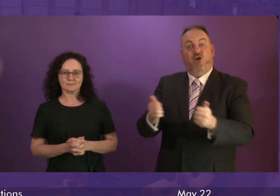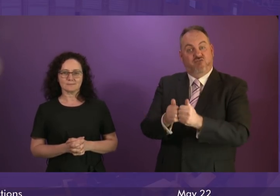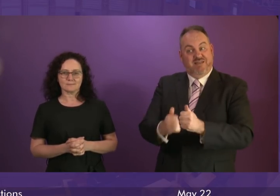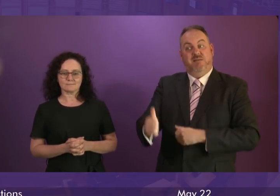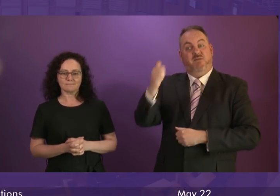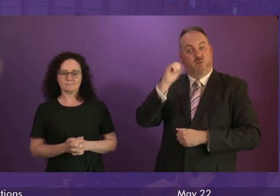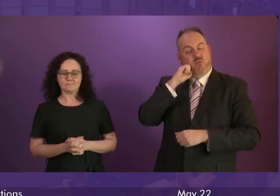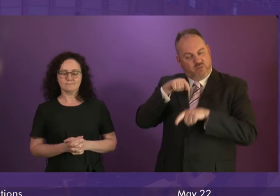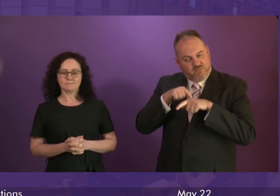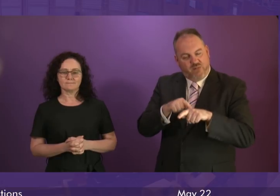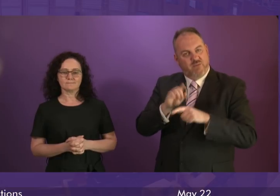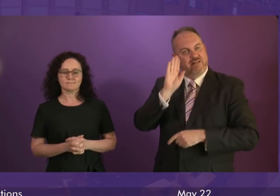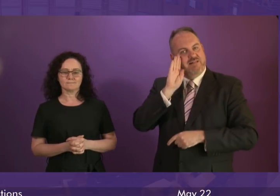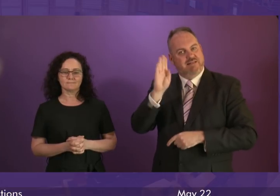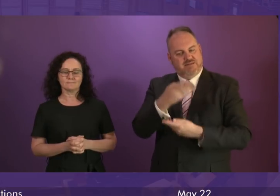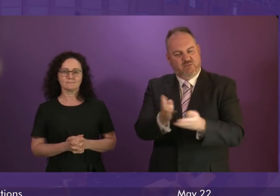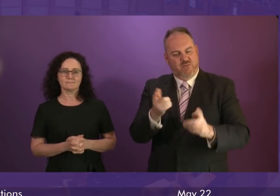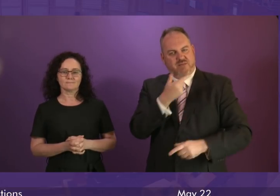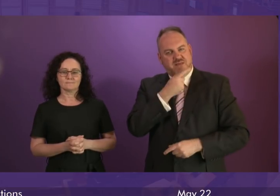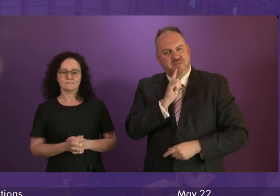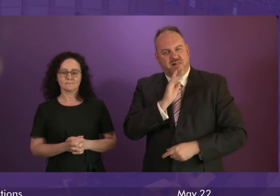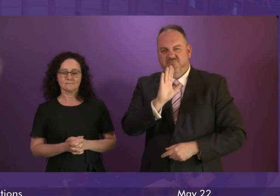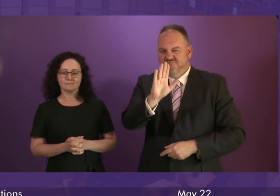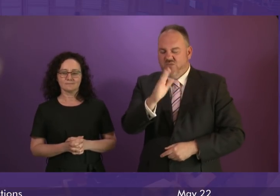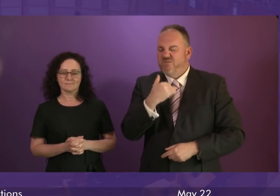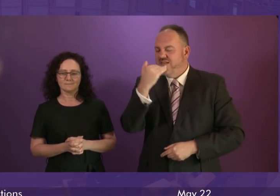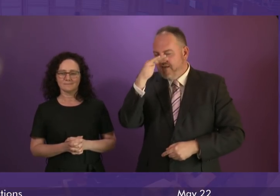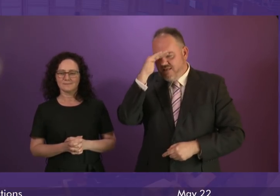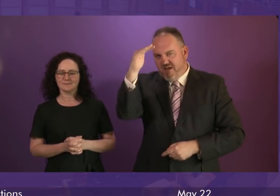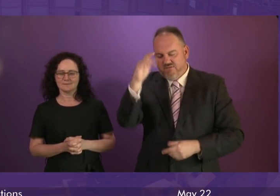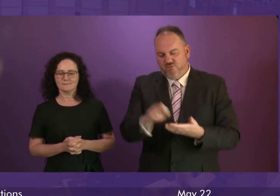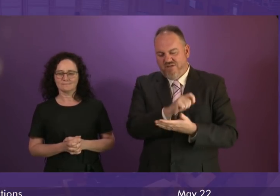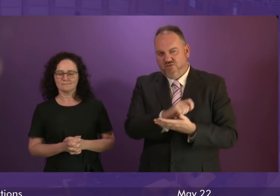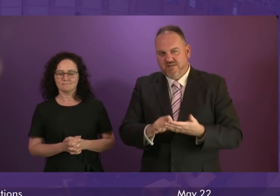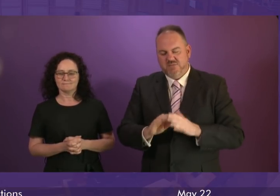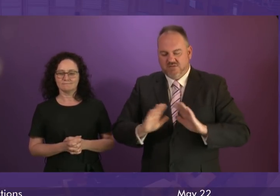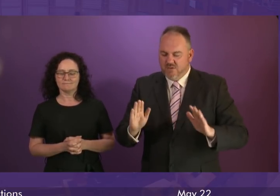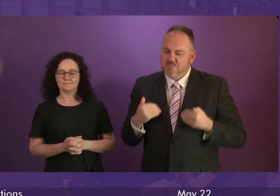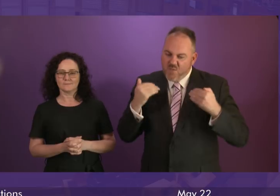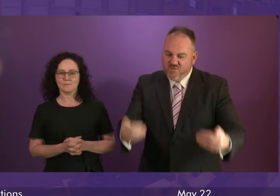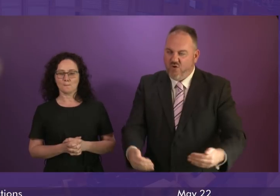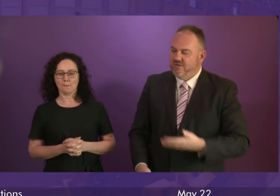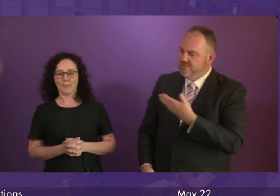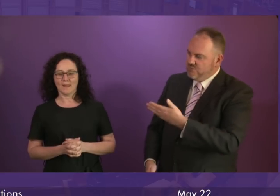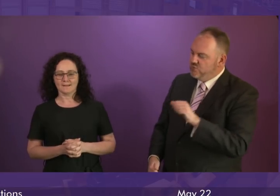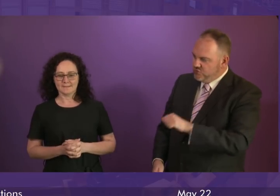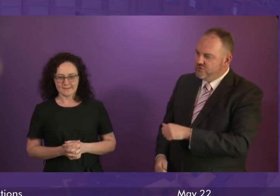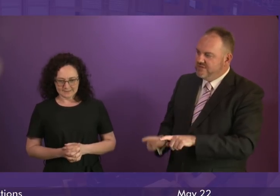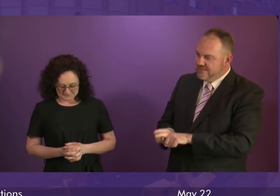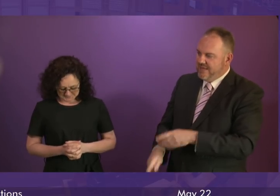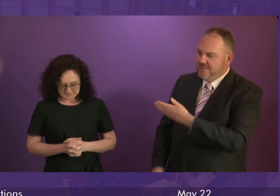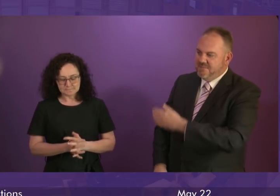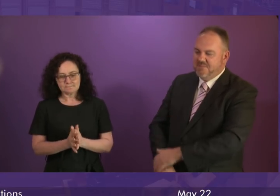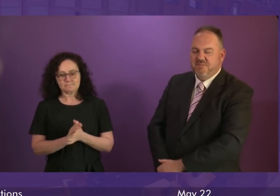respect. Presiding officer, we have had enough of referendums. Scotland wants to move on. Why can't she see that? The Prime